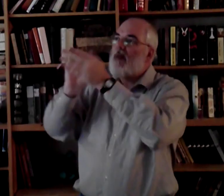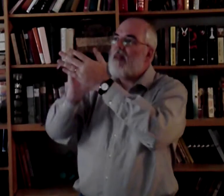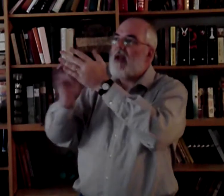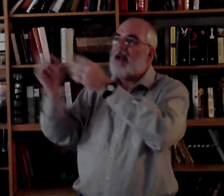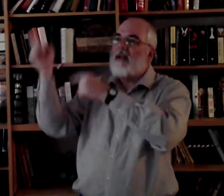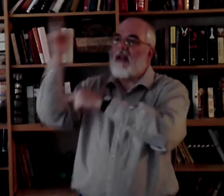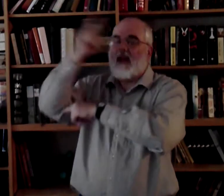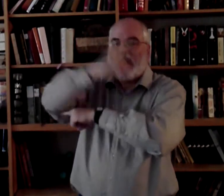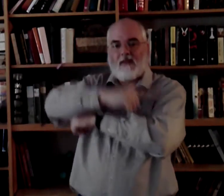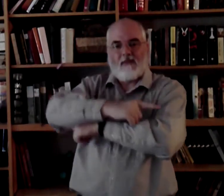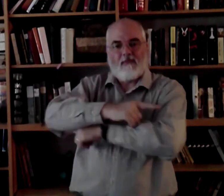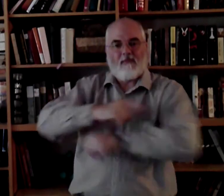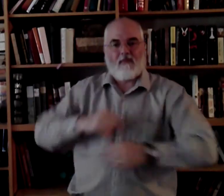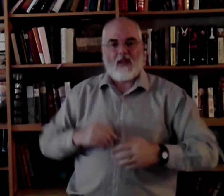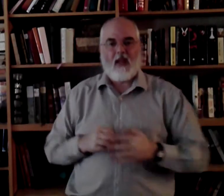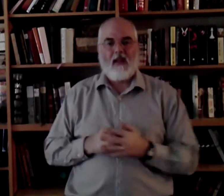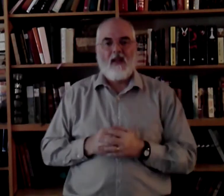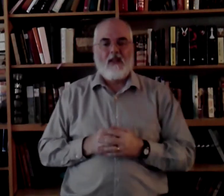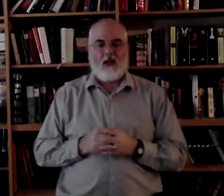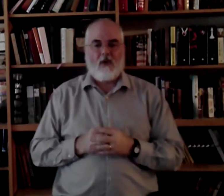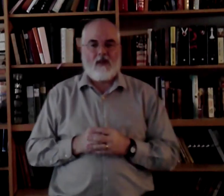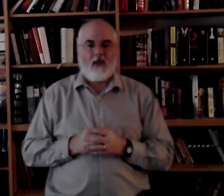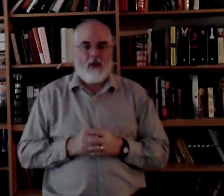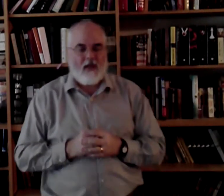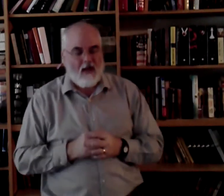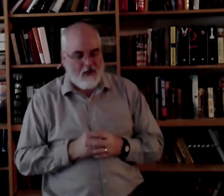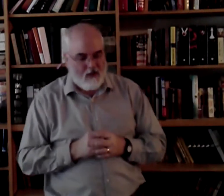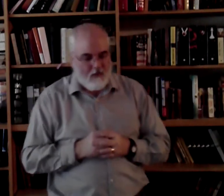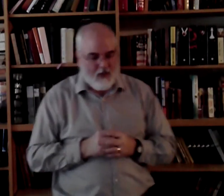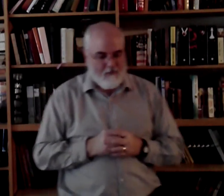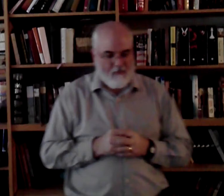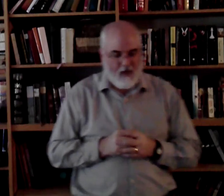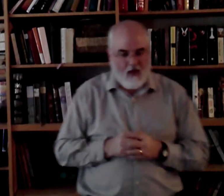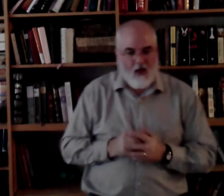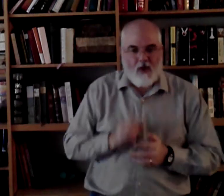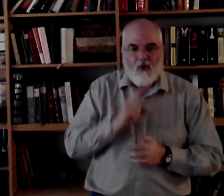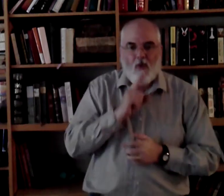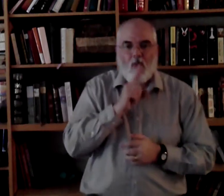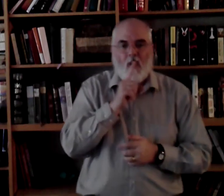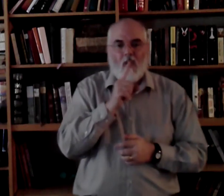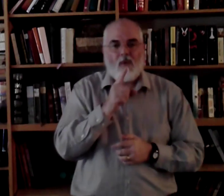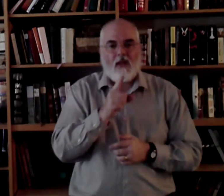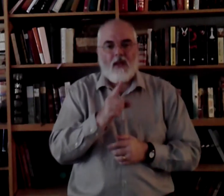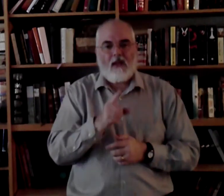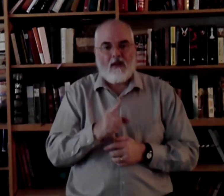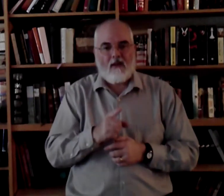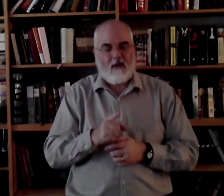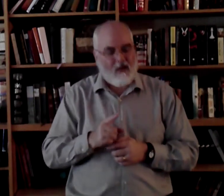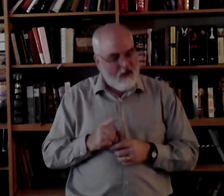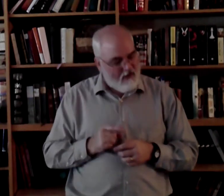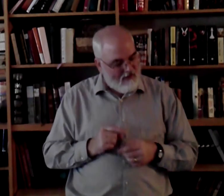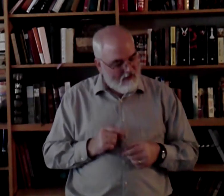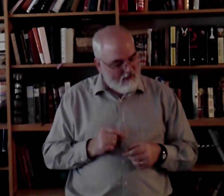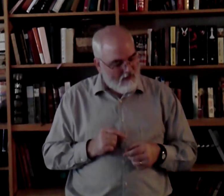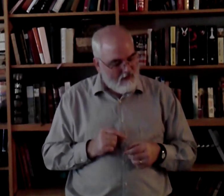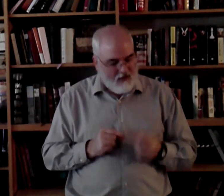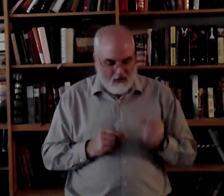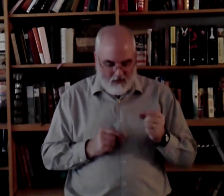that day. Okay? So we're slowing it down here a little bit. Won't it. It is a little